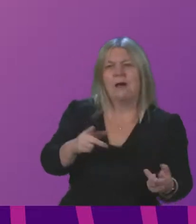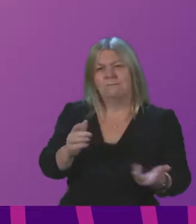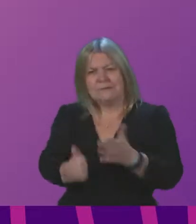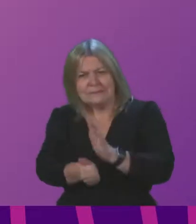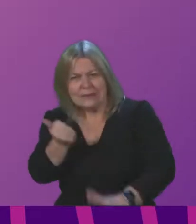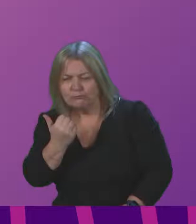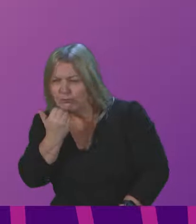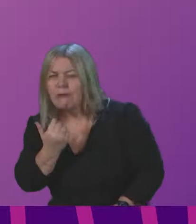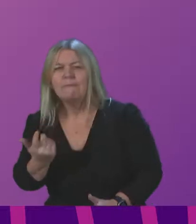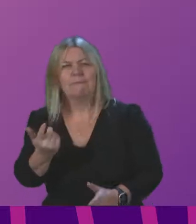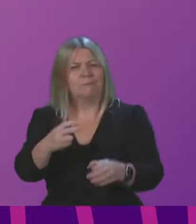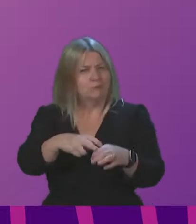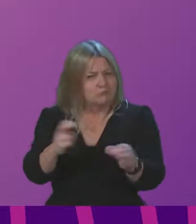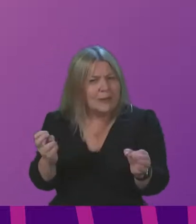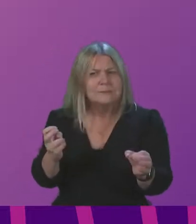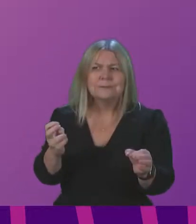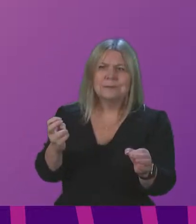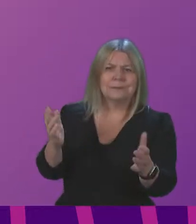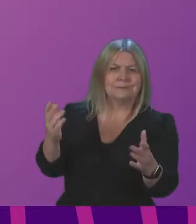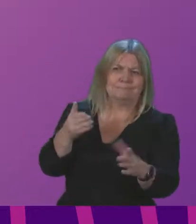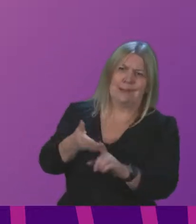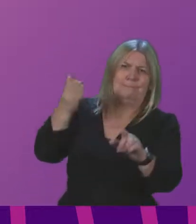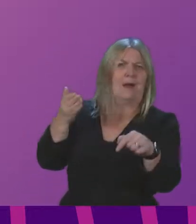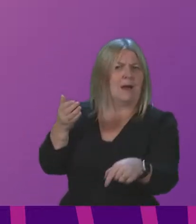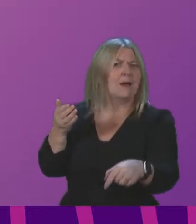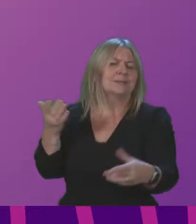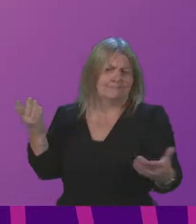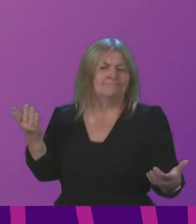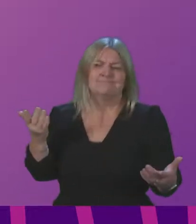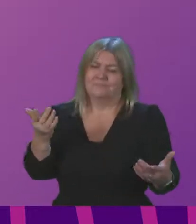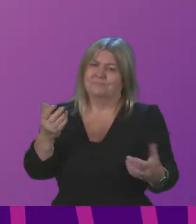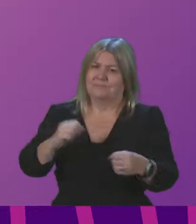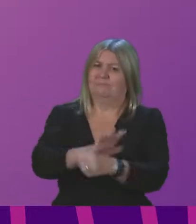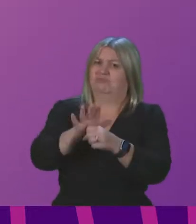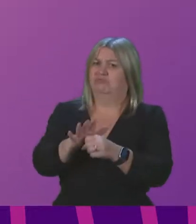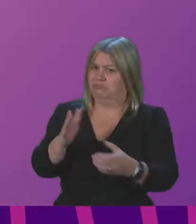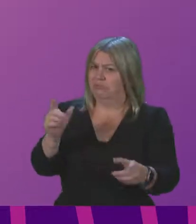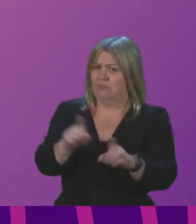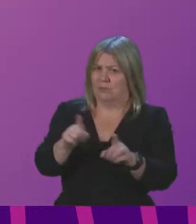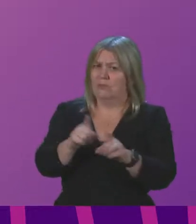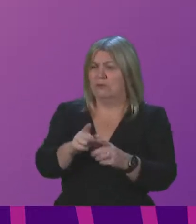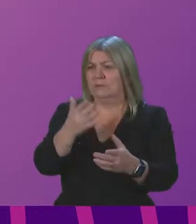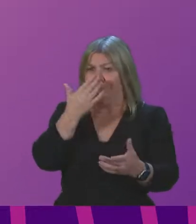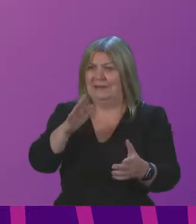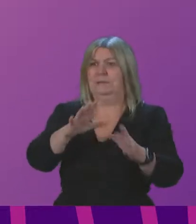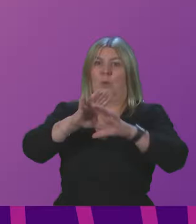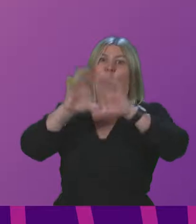the impact of Brexit and our change trading relationships, and the pandemic, which has created global supply change challenges. And they are